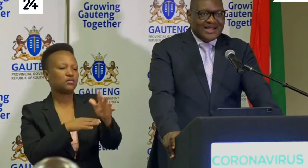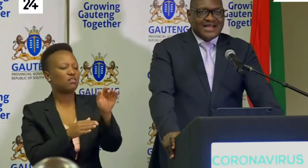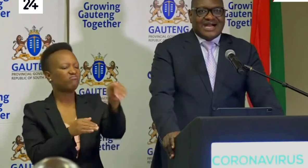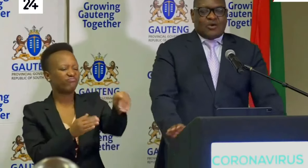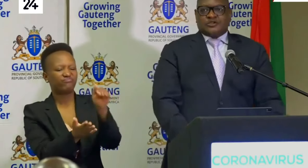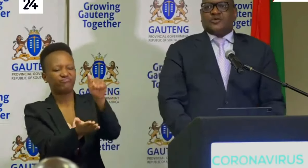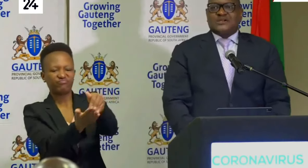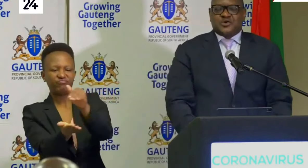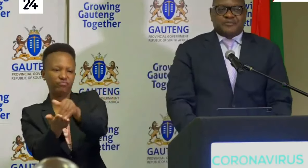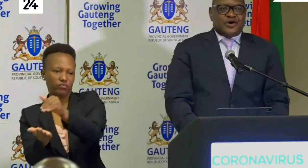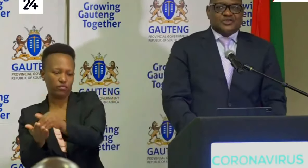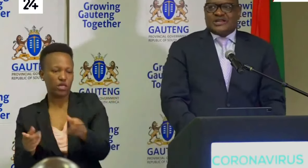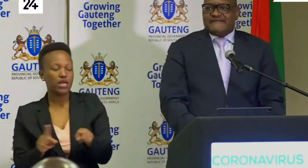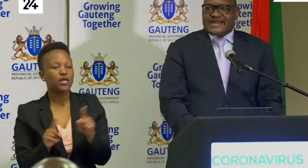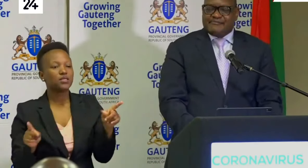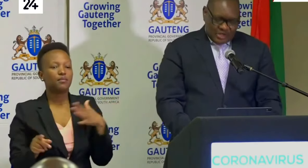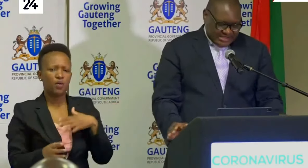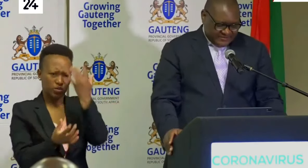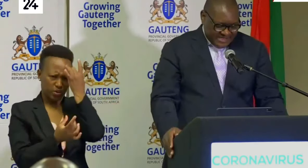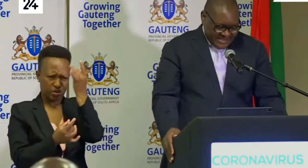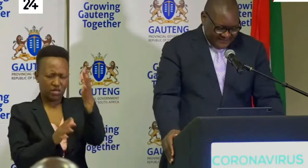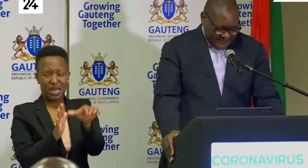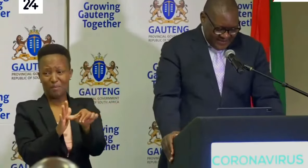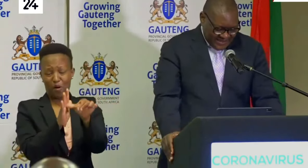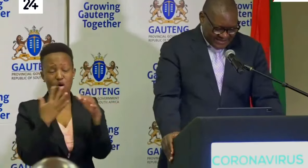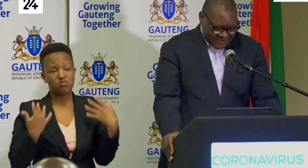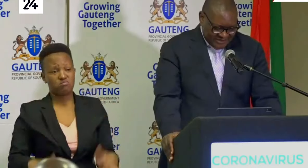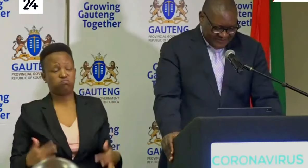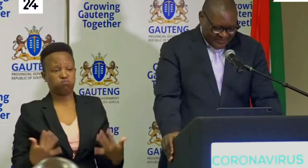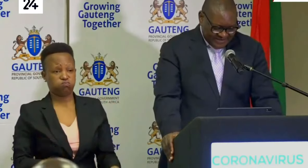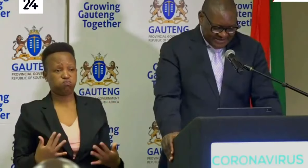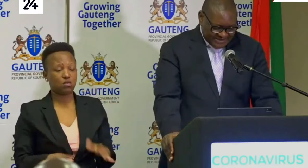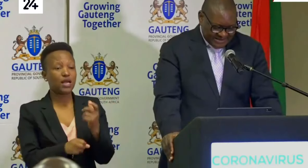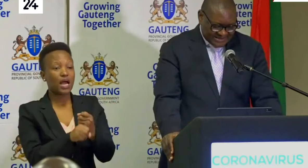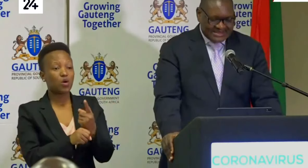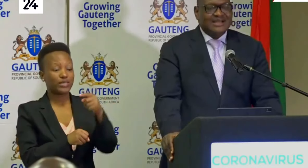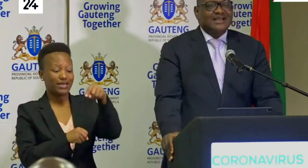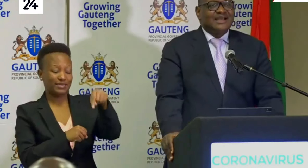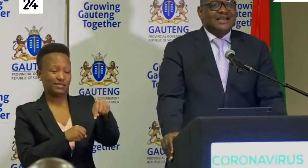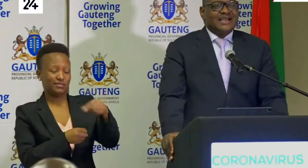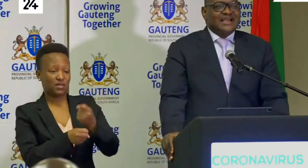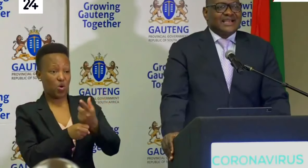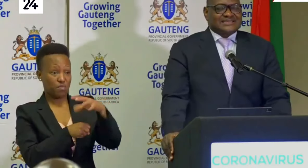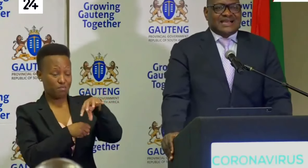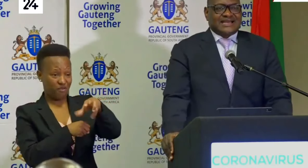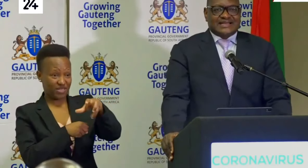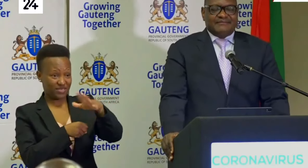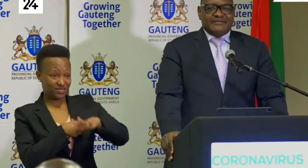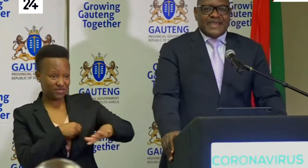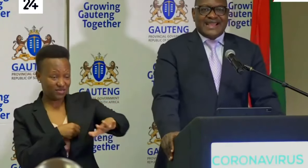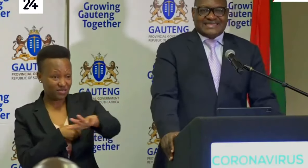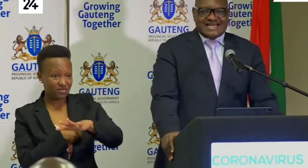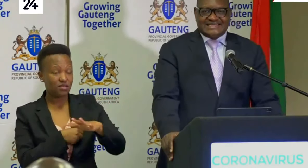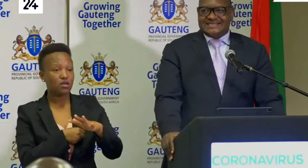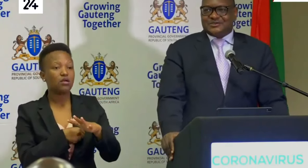I also want to report on a very important matter that Gautam province has currently